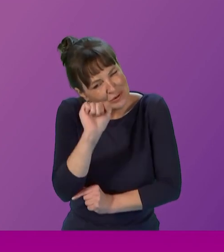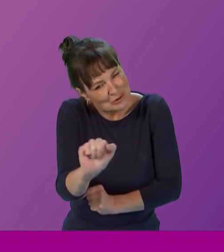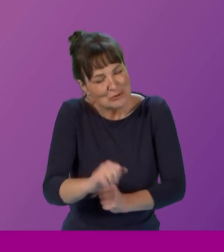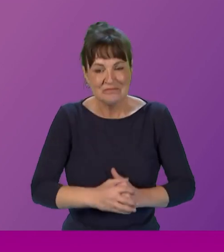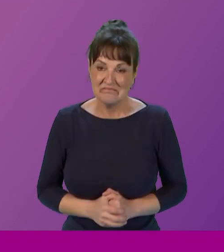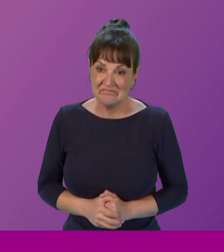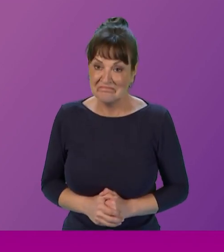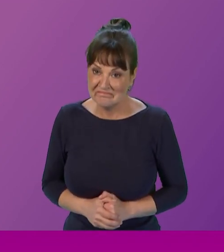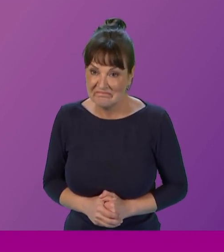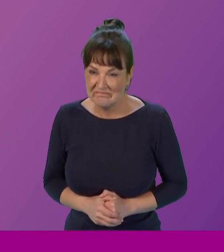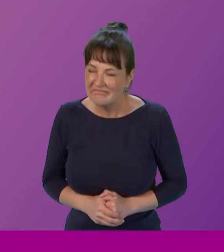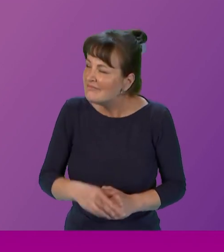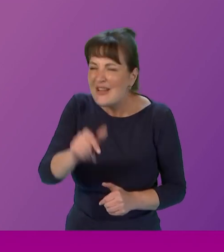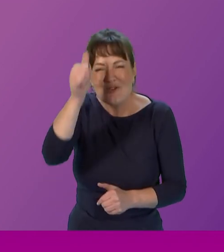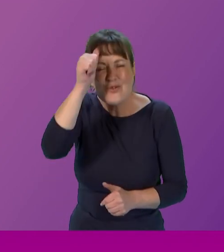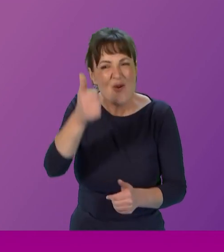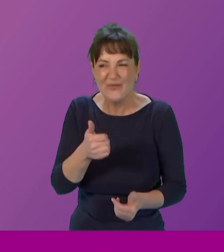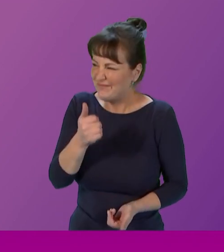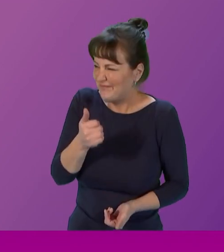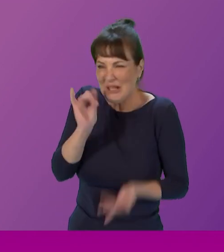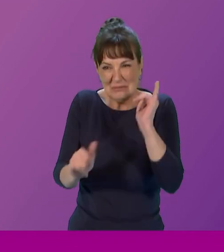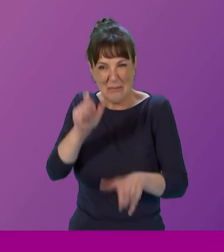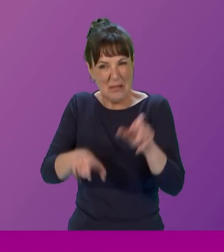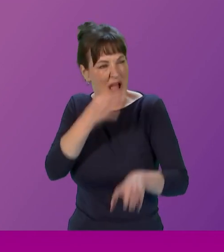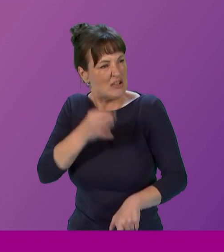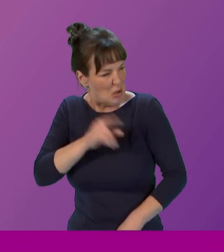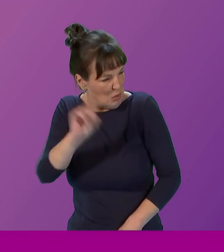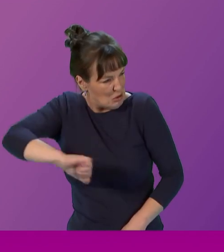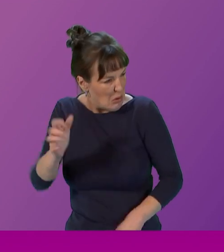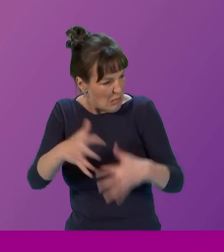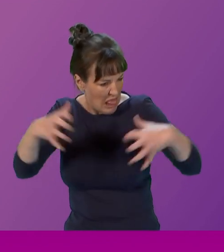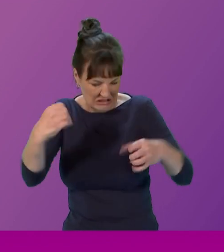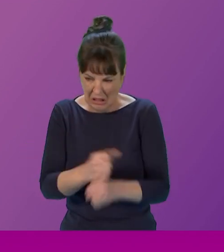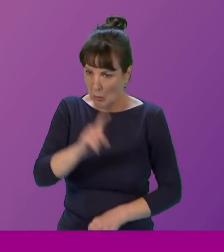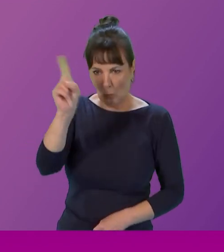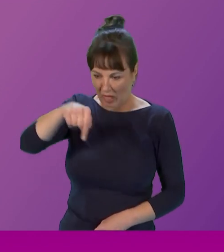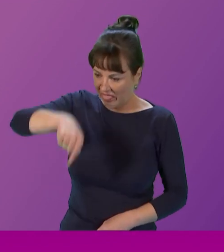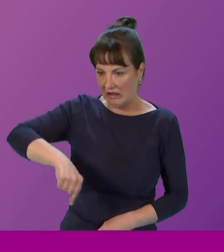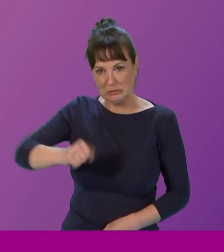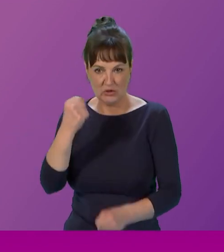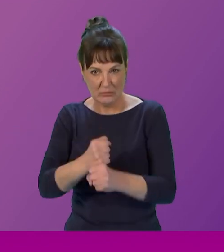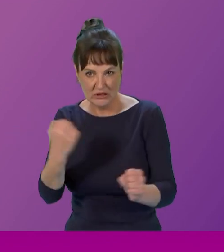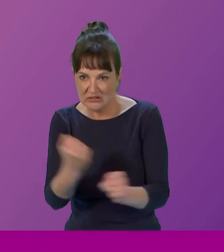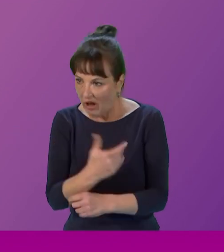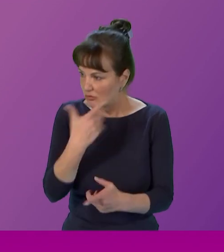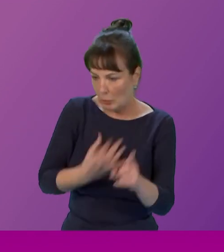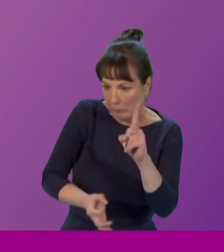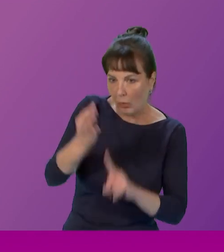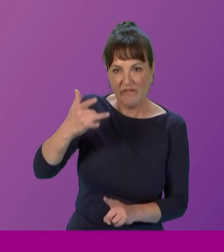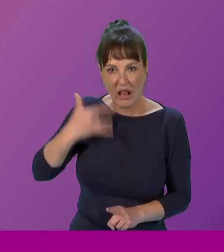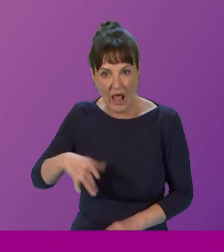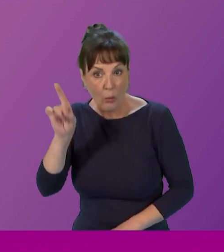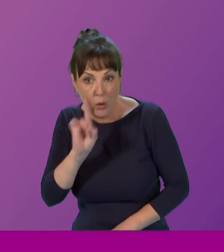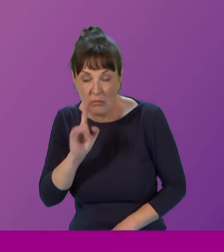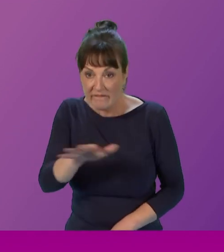You know when people ask you, what has this parliament done? What has this government in Scotland done to improve the lives of